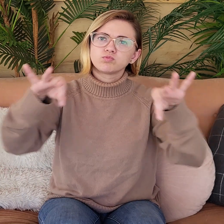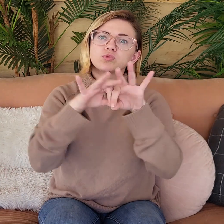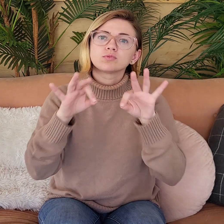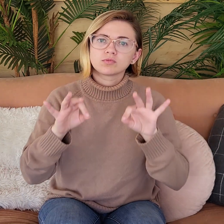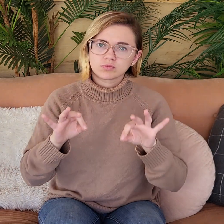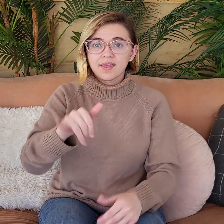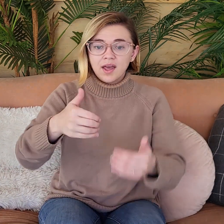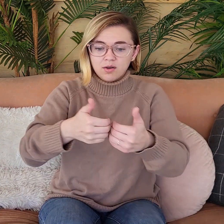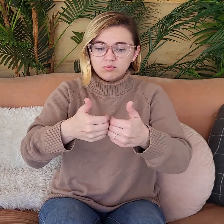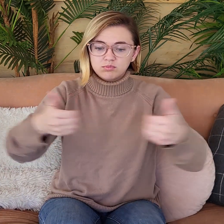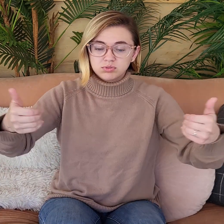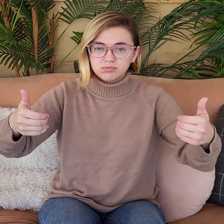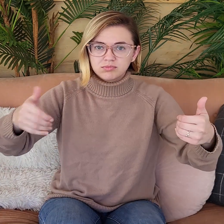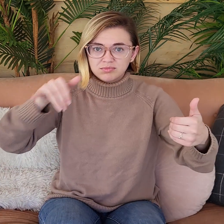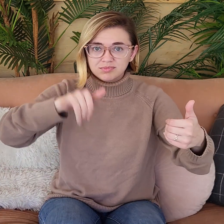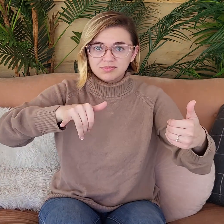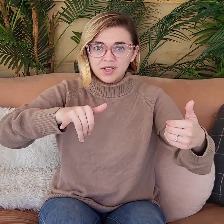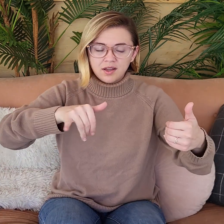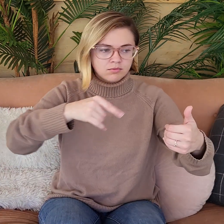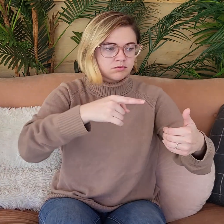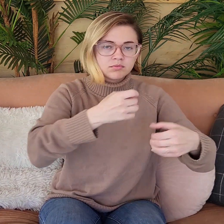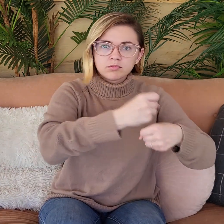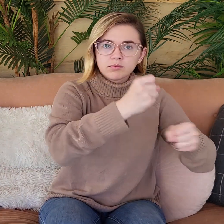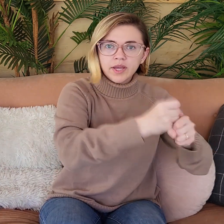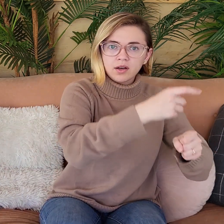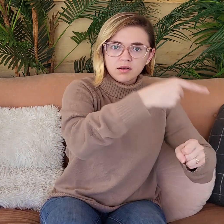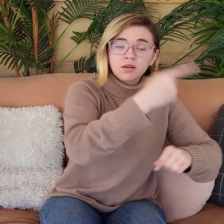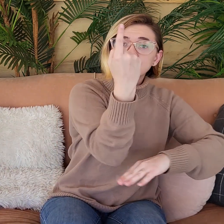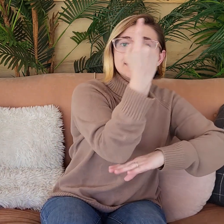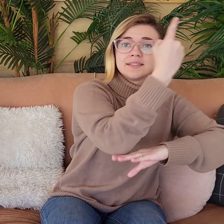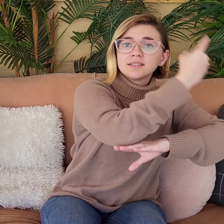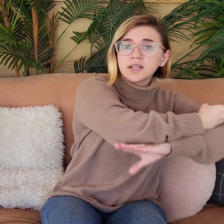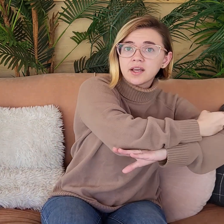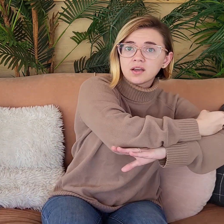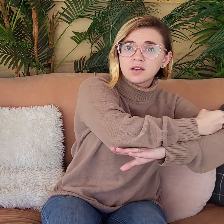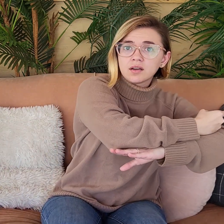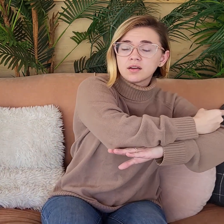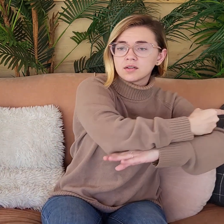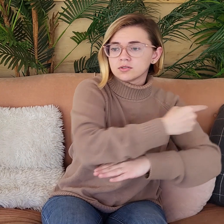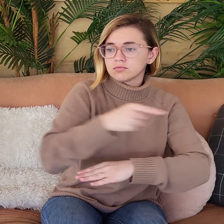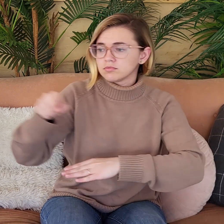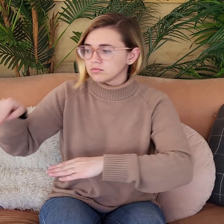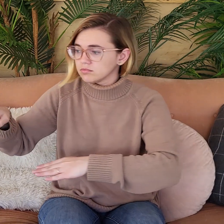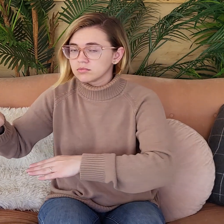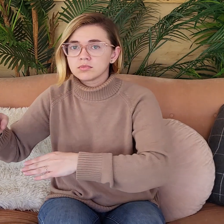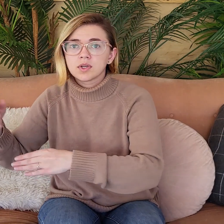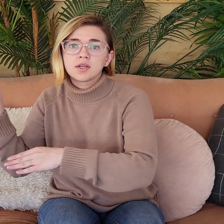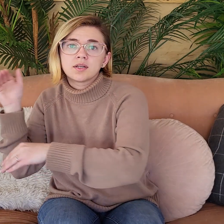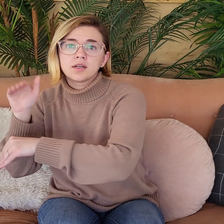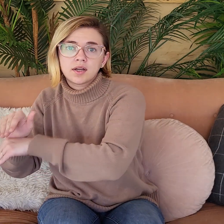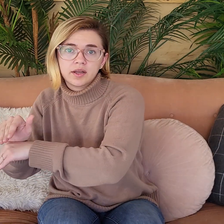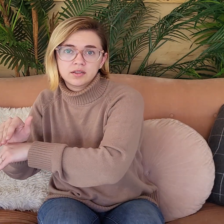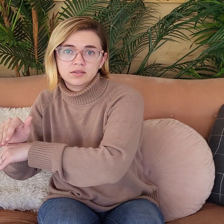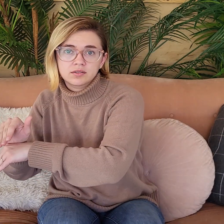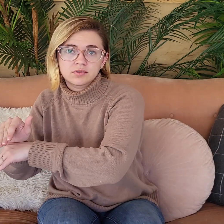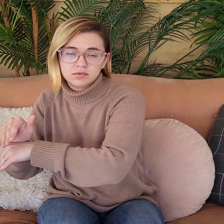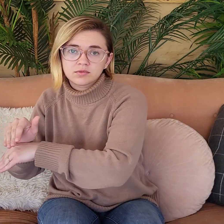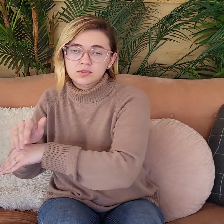are still really significant. And that separation created day and nights.